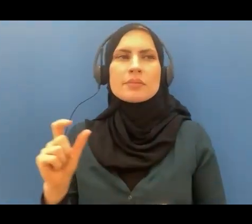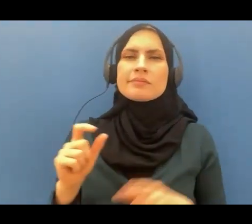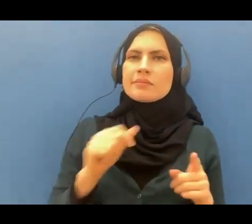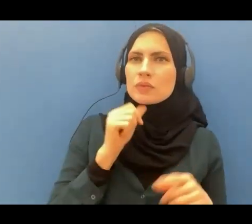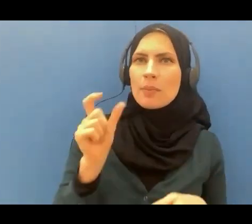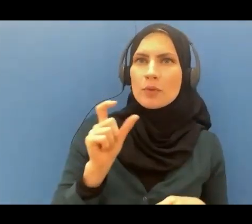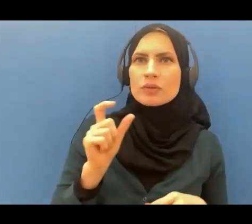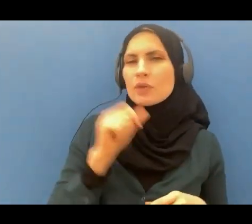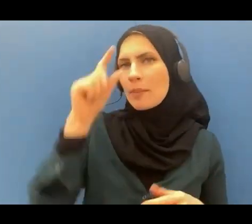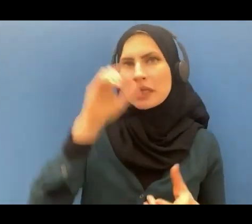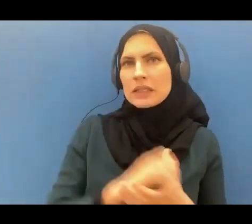all under his control